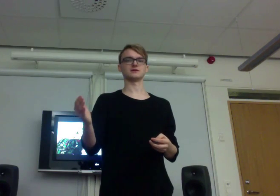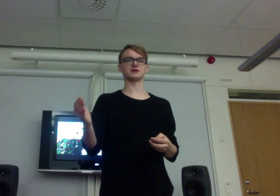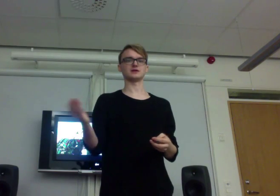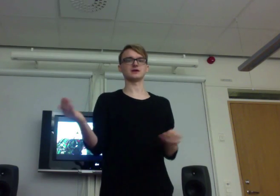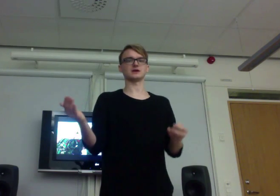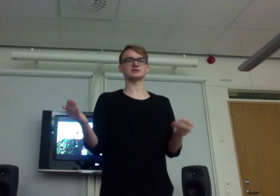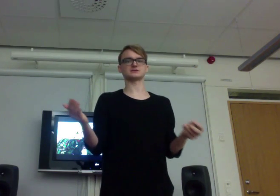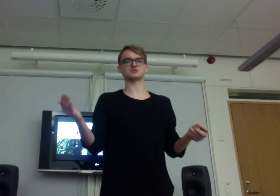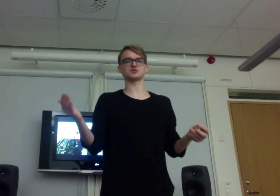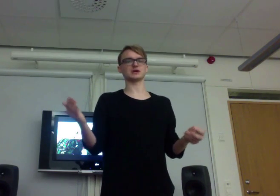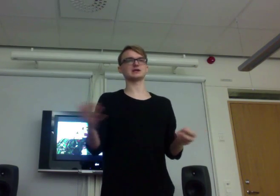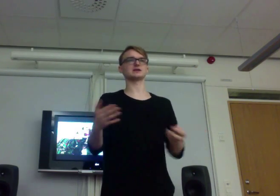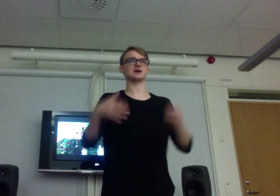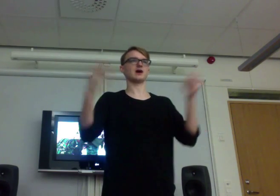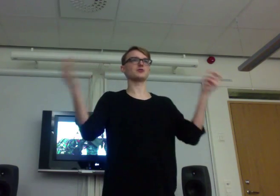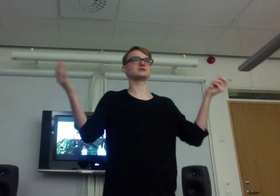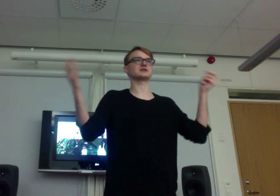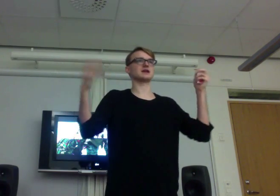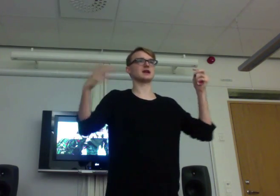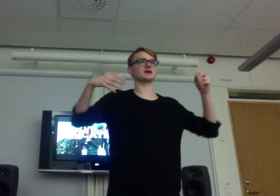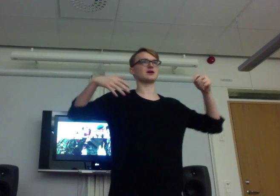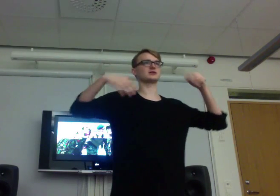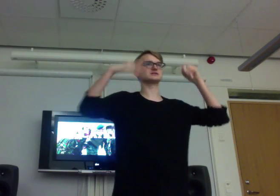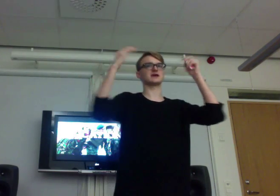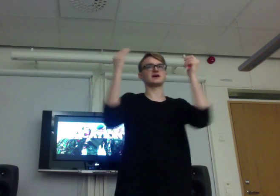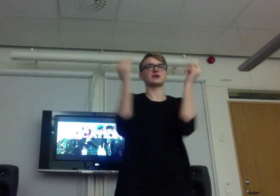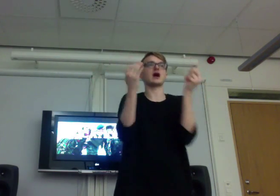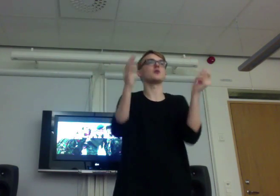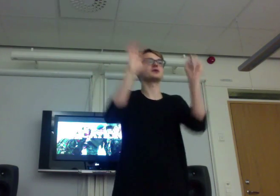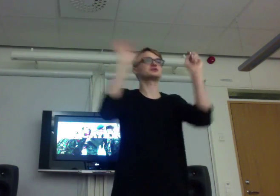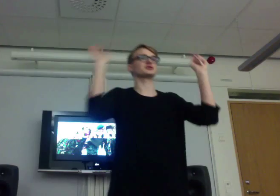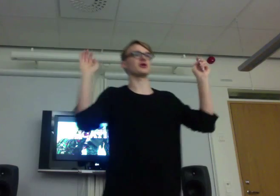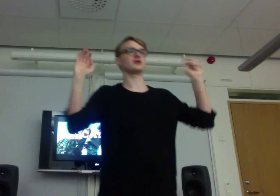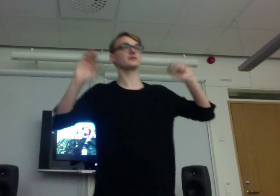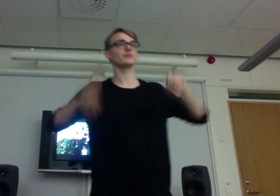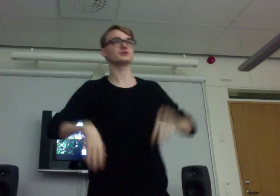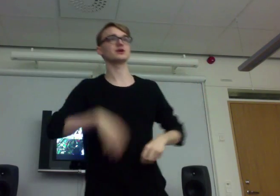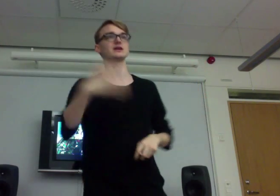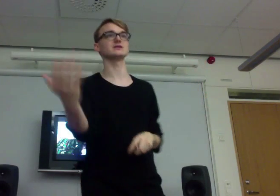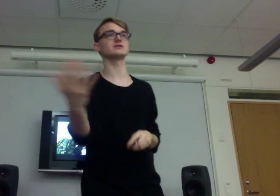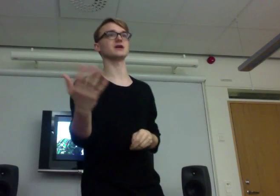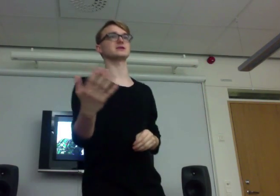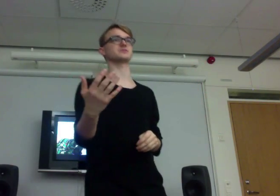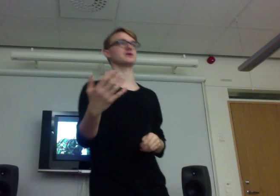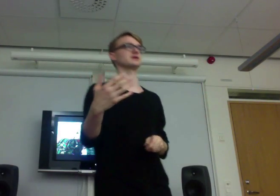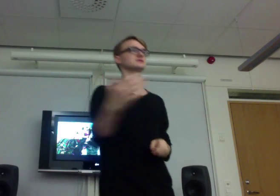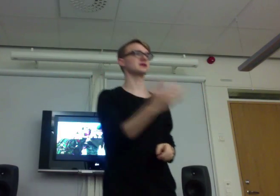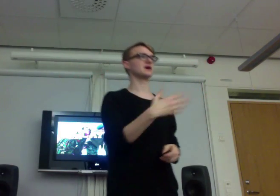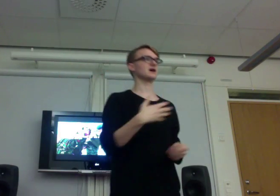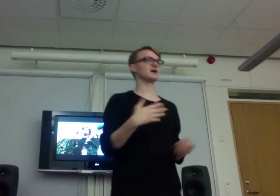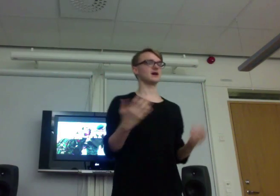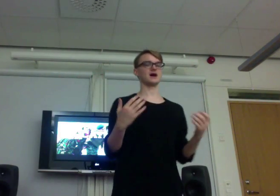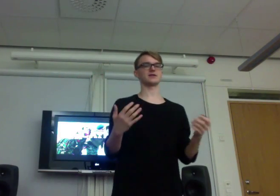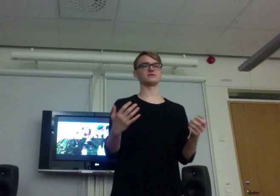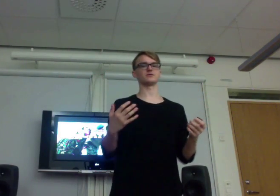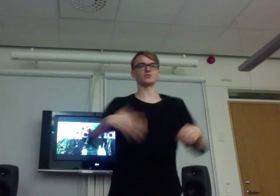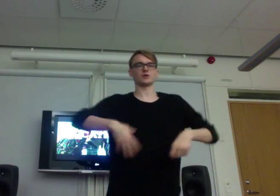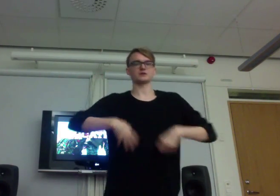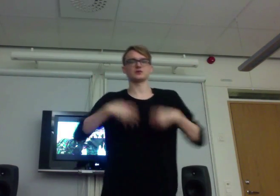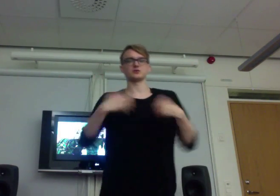And it's... I wouldn't say like... I cannot say like how much you learn. But you get into that experience. And like you're only